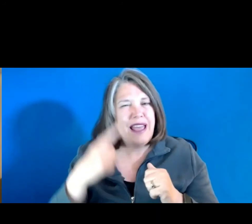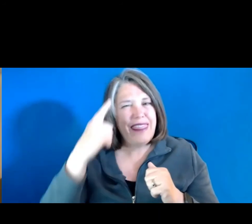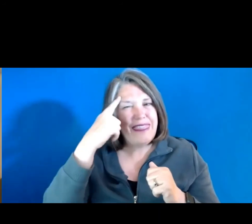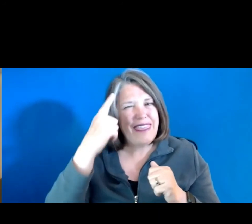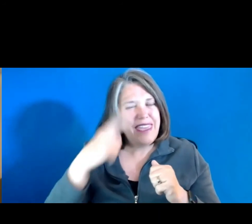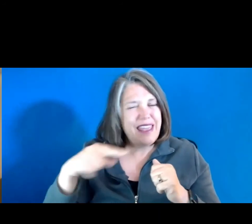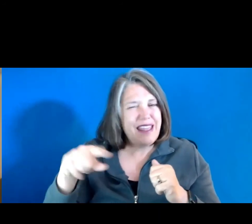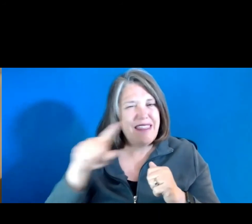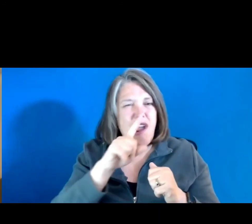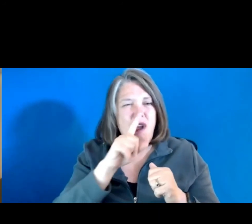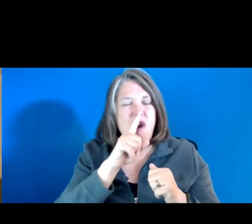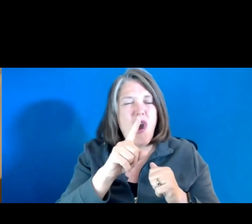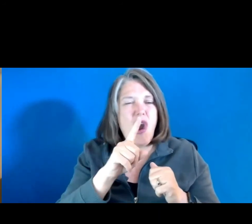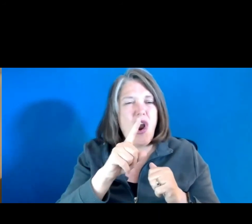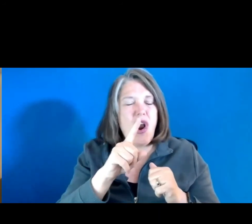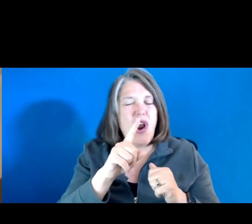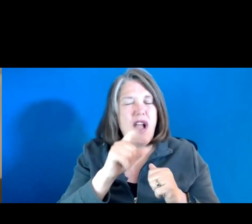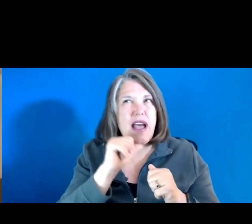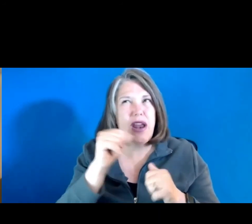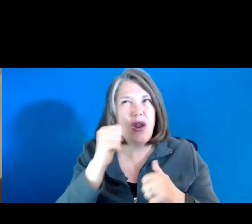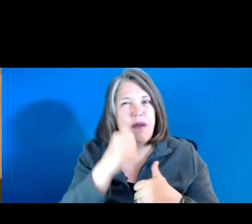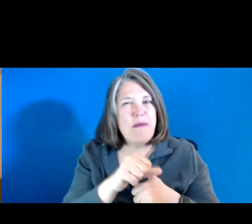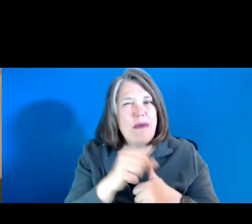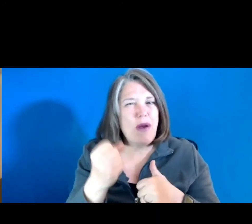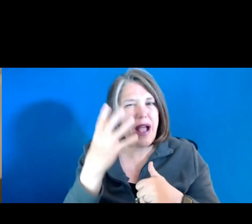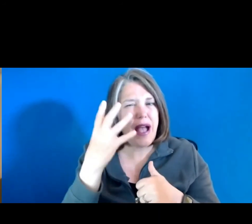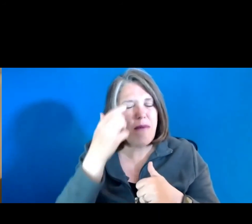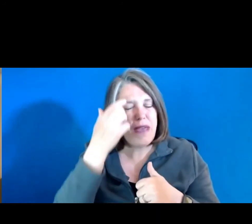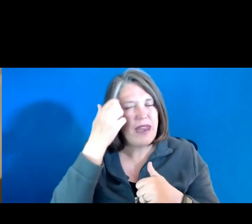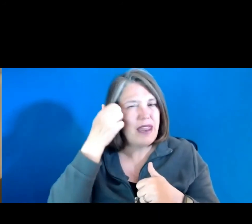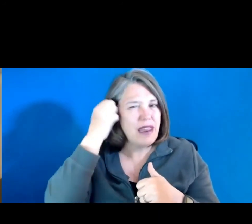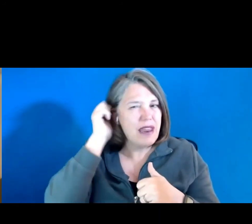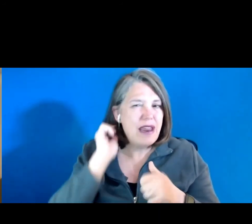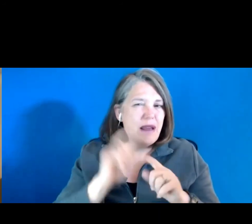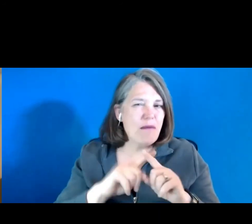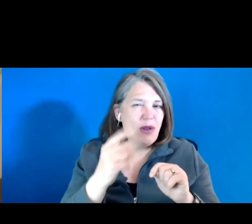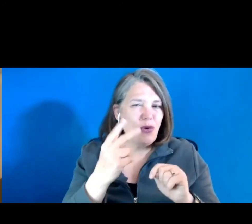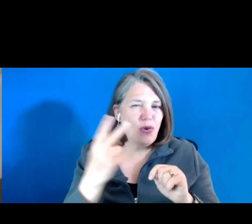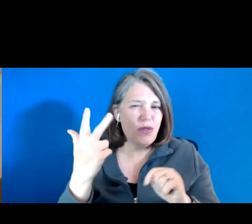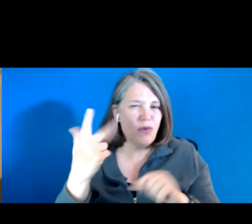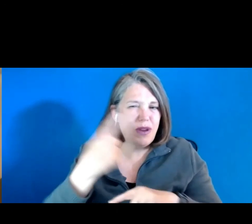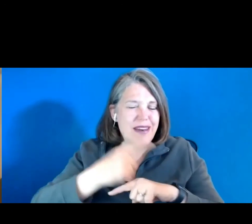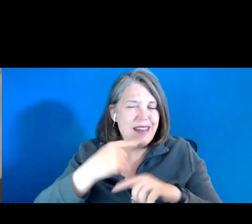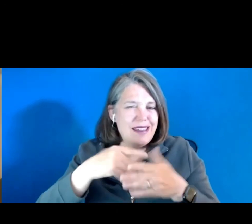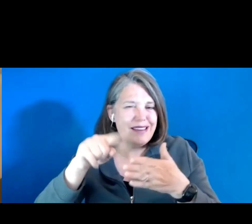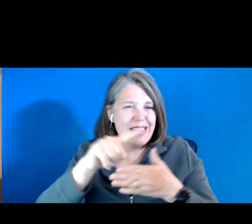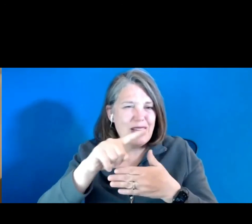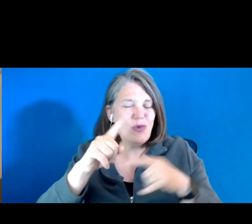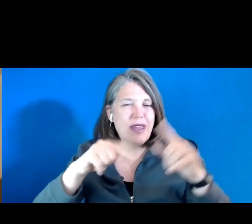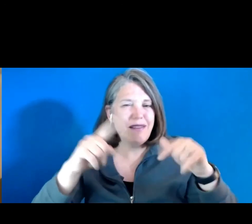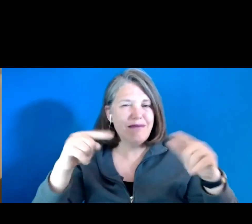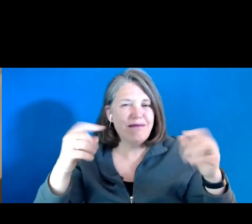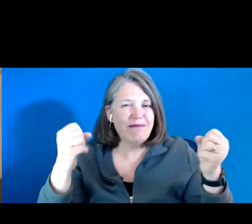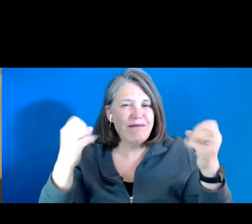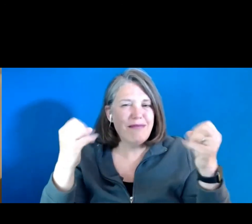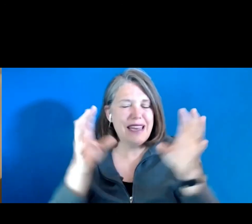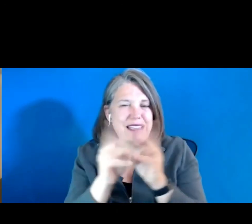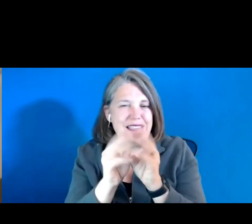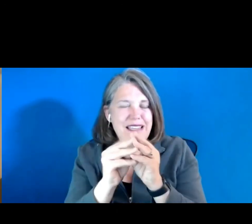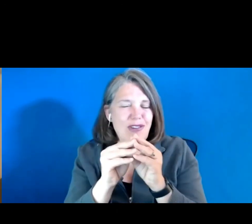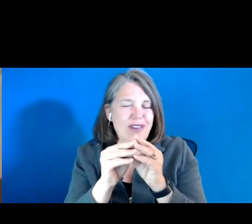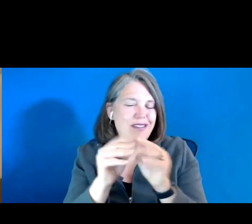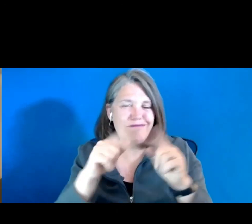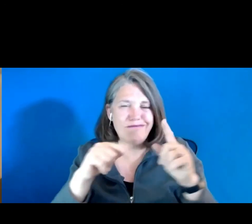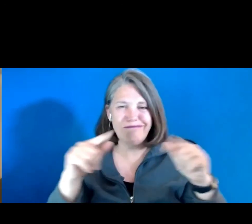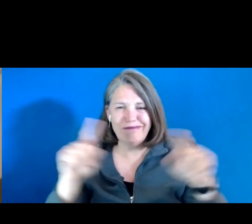are, I know, I don't remember how many there are, but two or three days next week, there are multiple sessions, multiple hours,